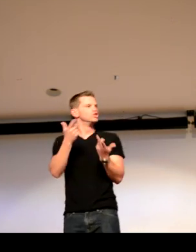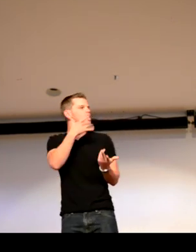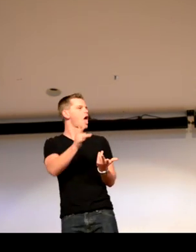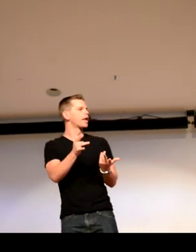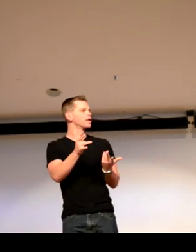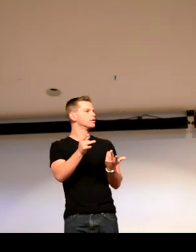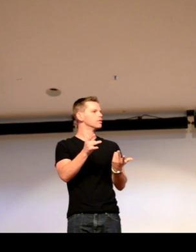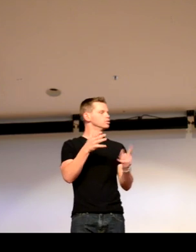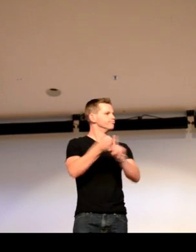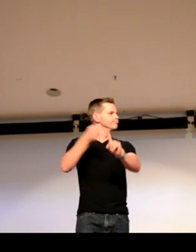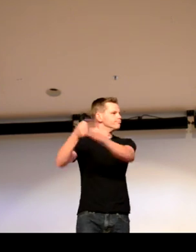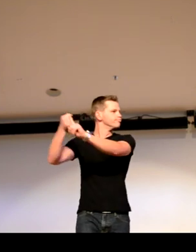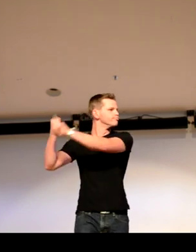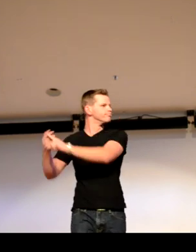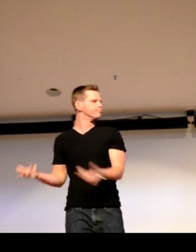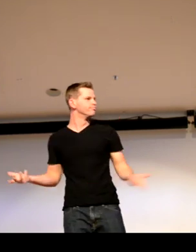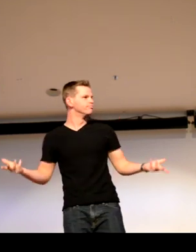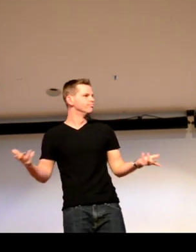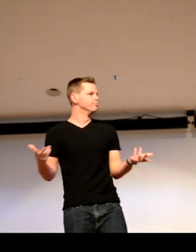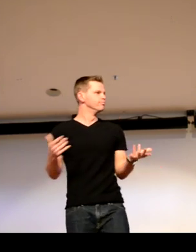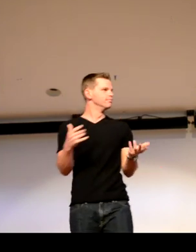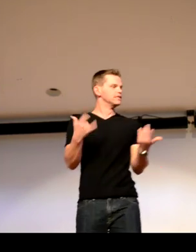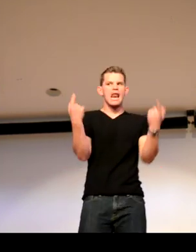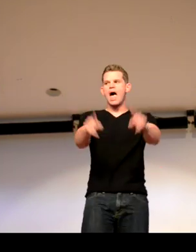So, it was really pure luck. Just things kind of happened randomly.